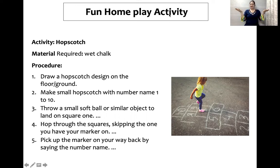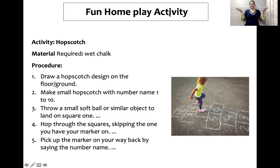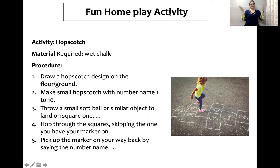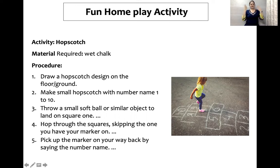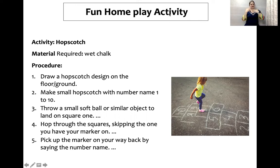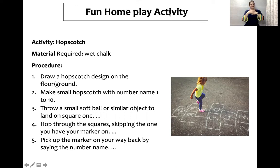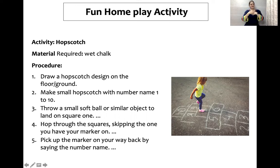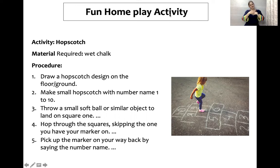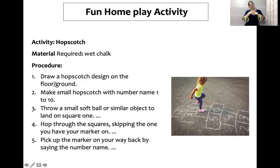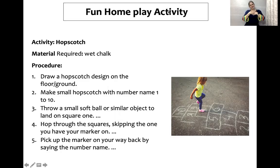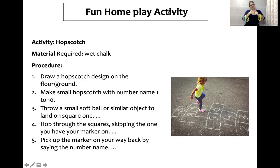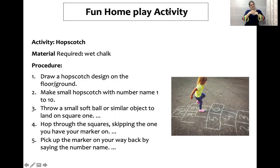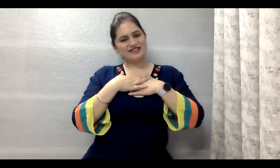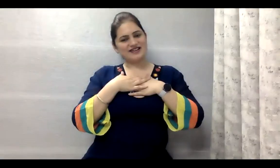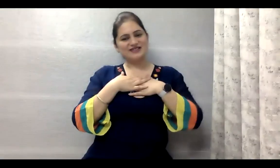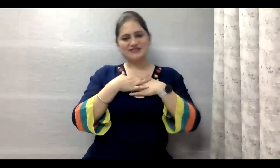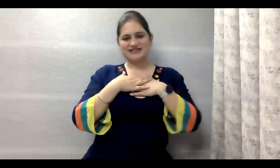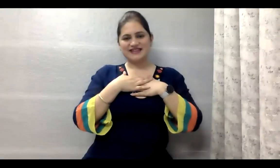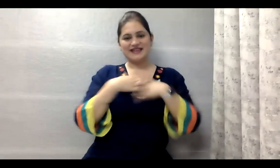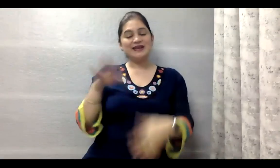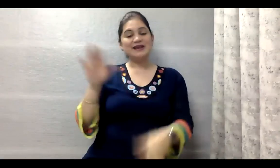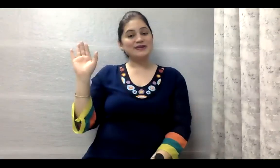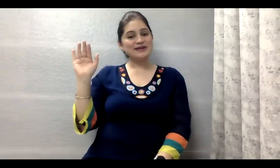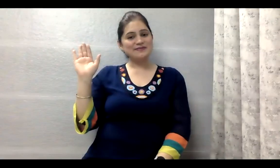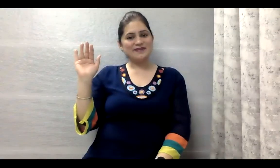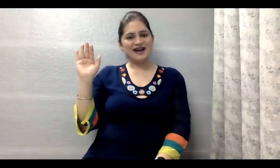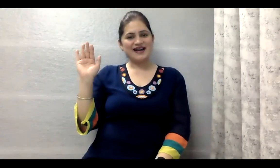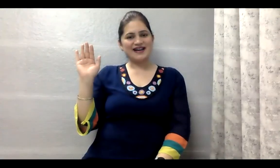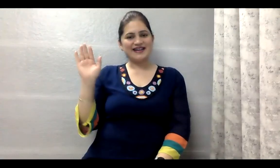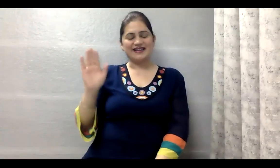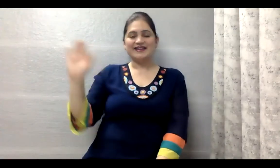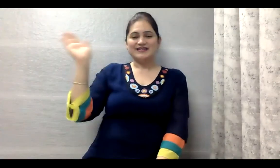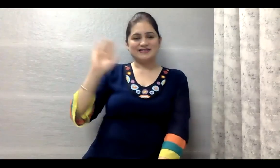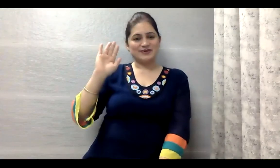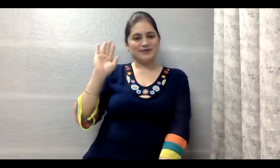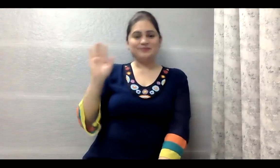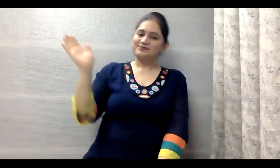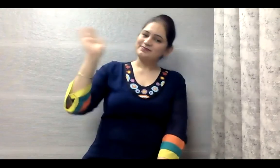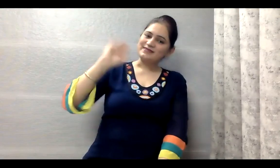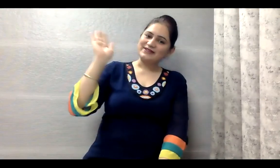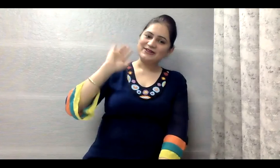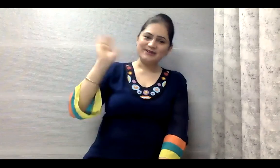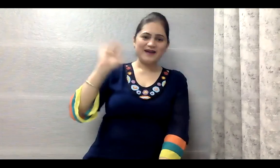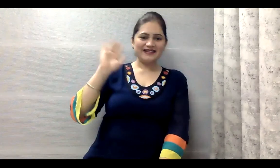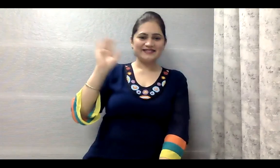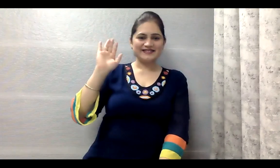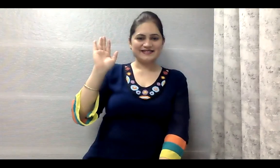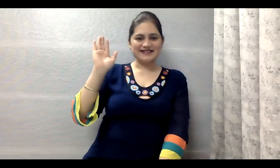it's time for teacher to say goodbye so goodbye children